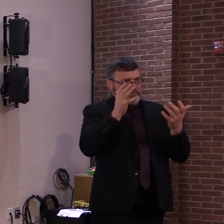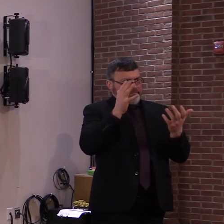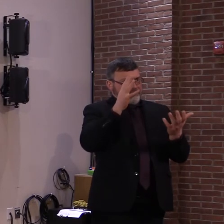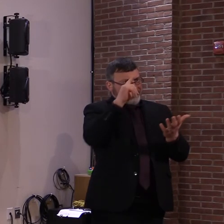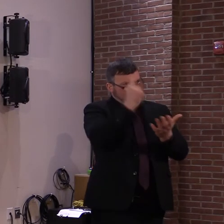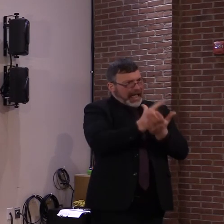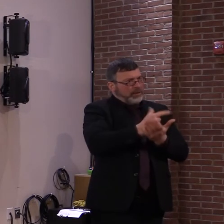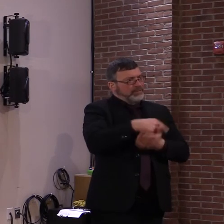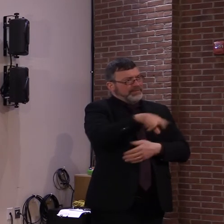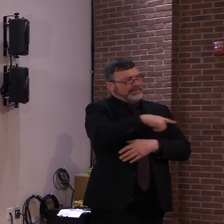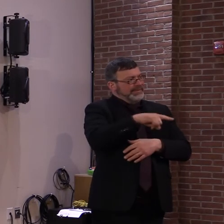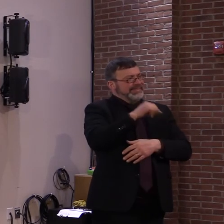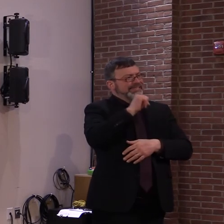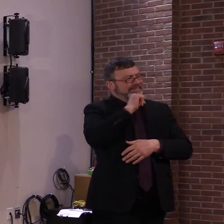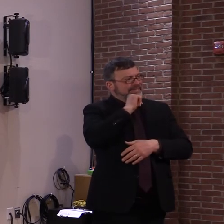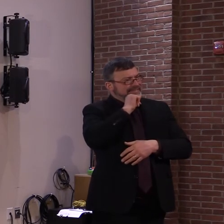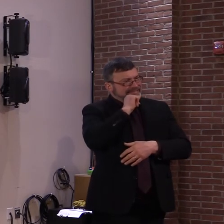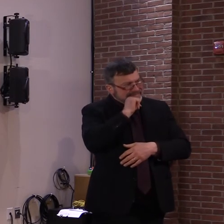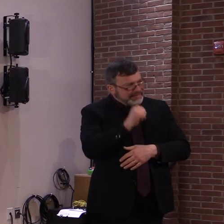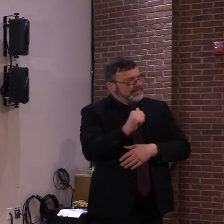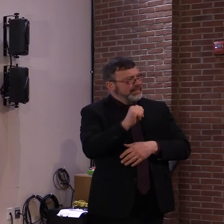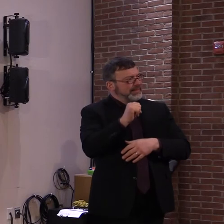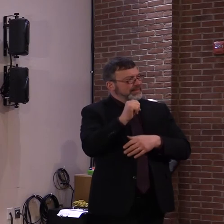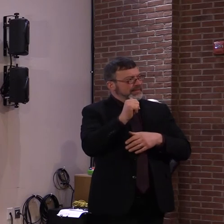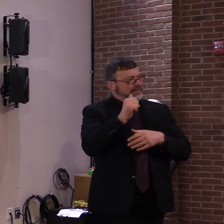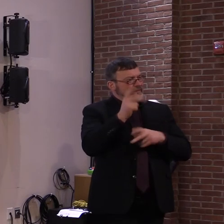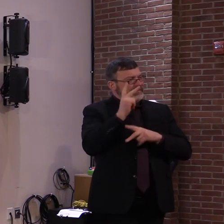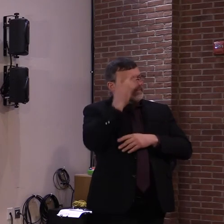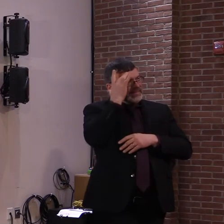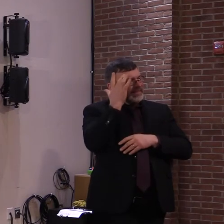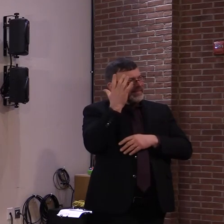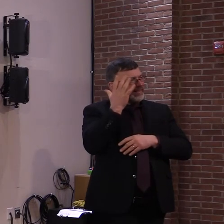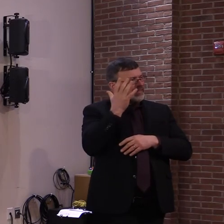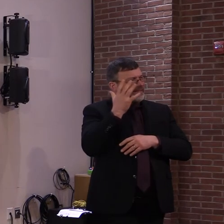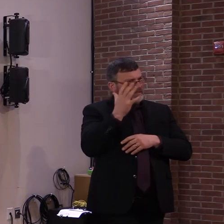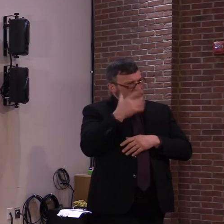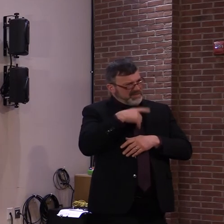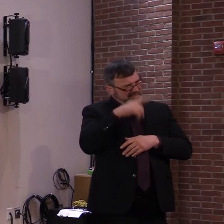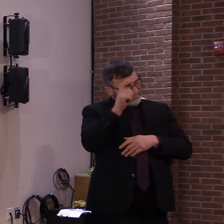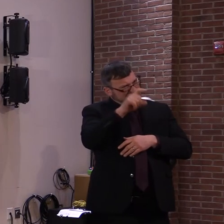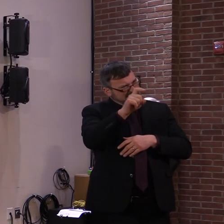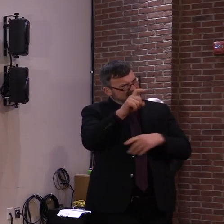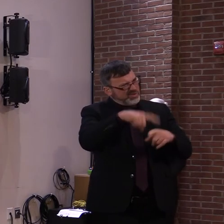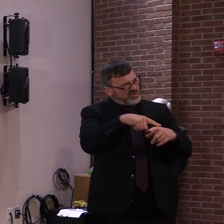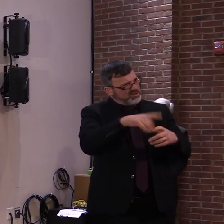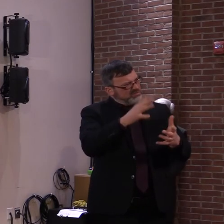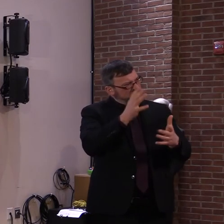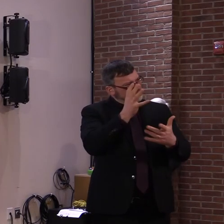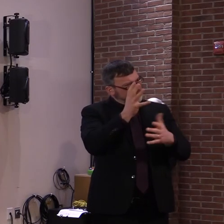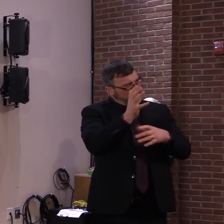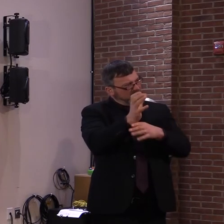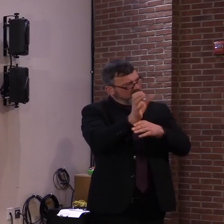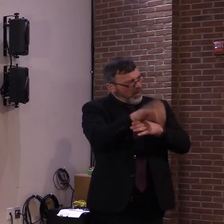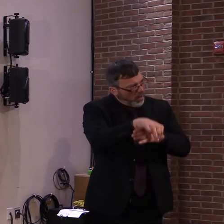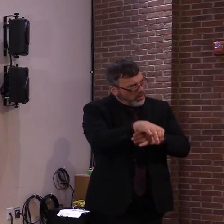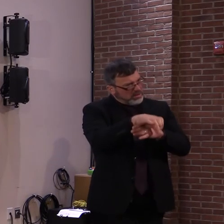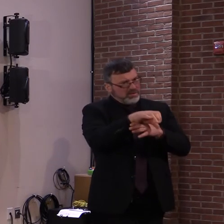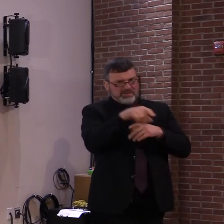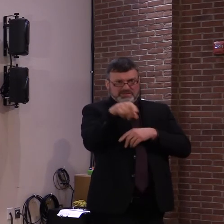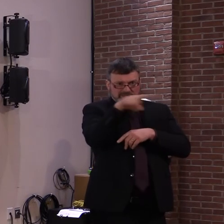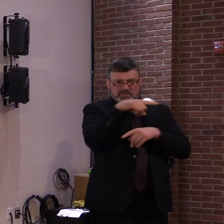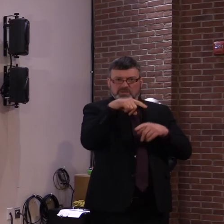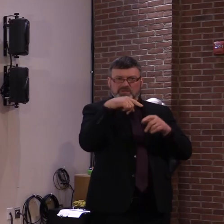guidelines? Yeah. There's always the ability to enforce in a much stricter way. We have just not chosen that path.